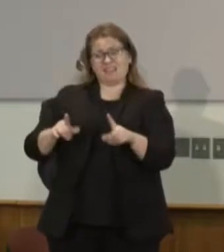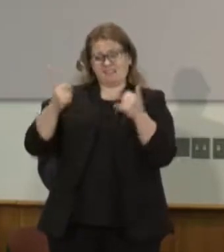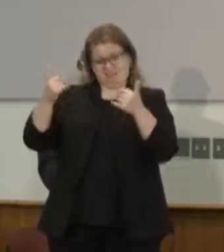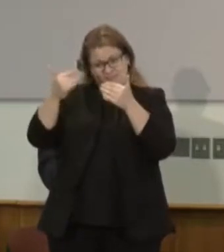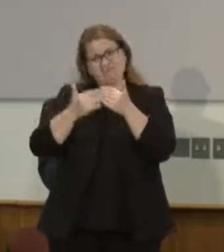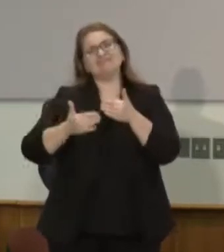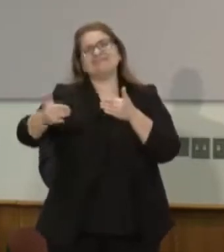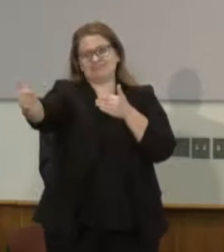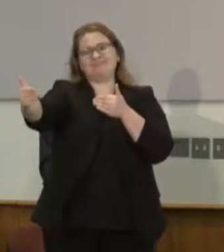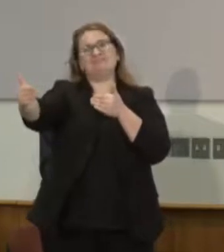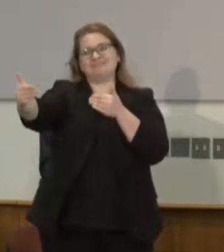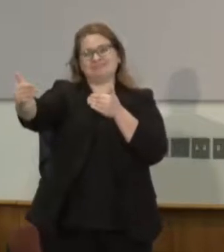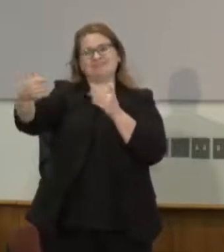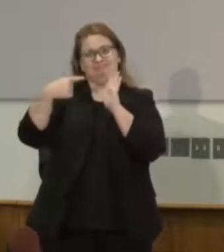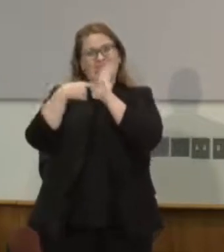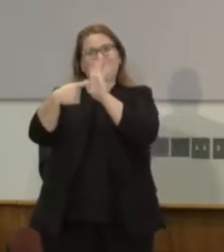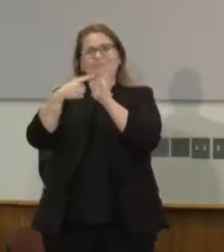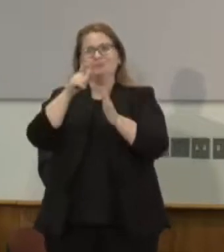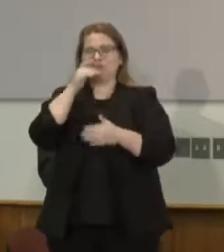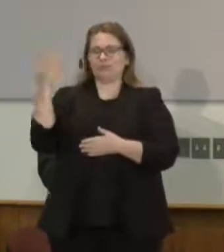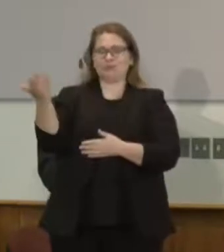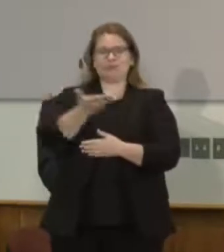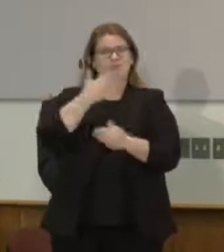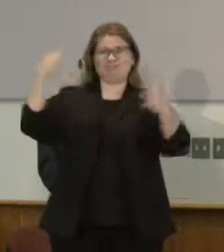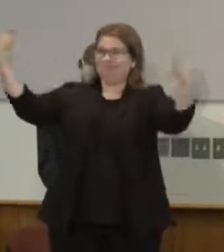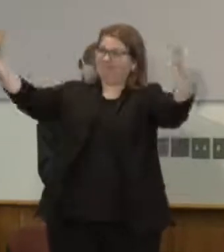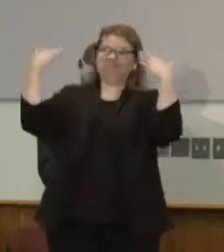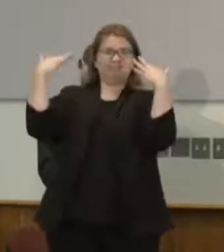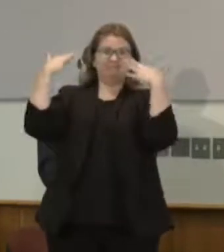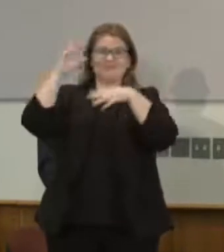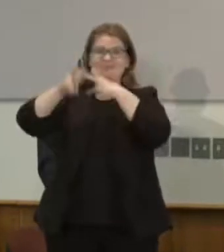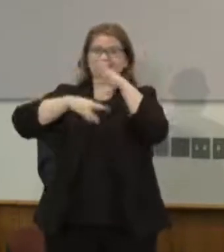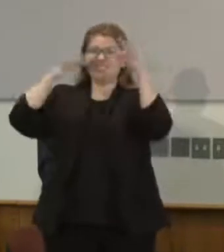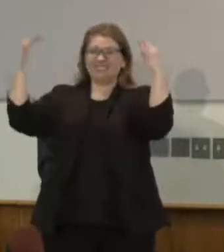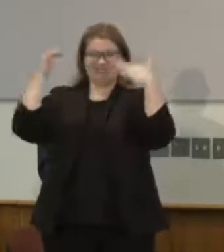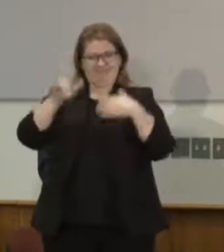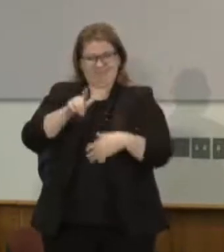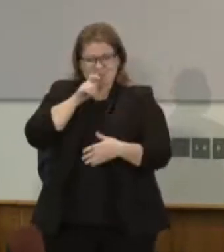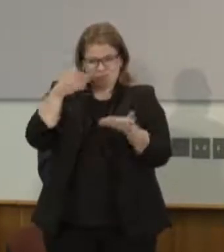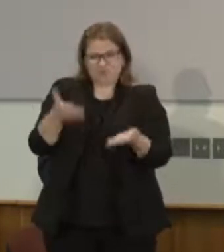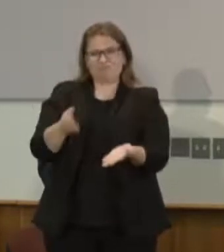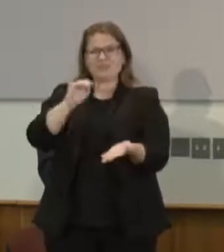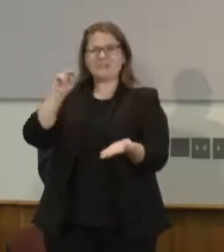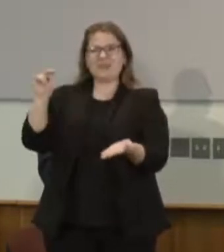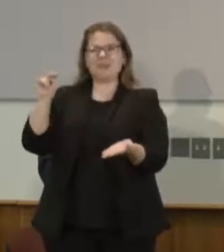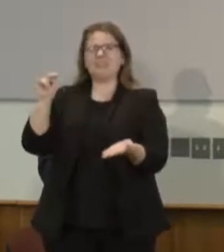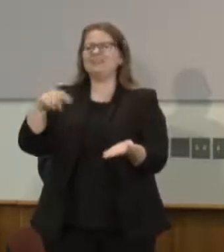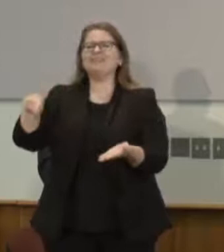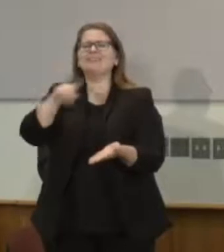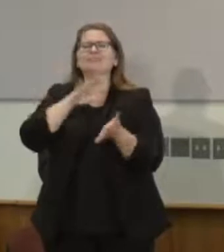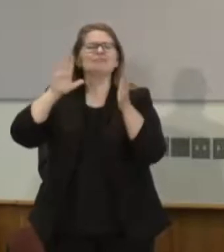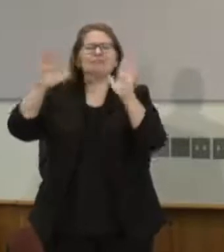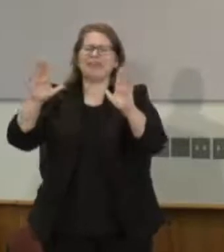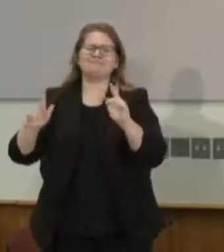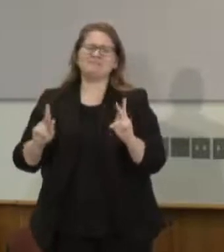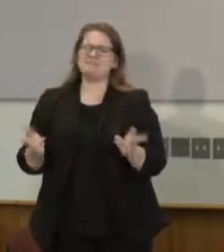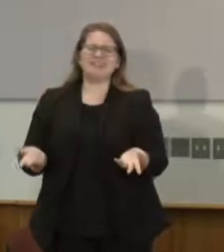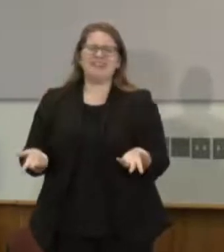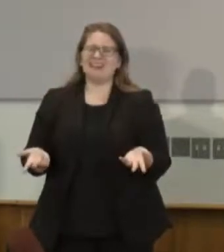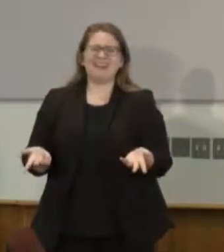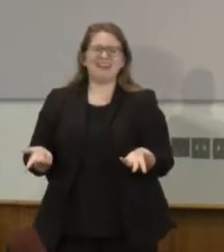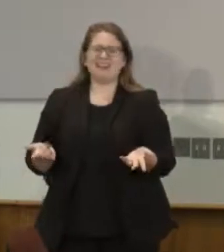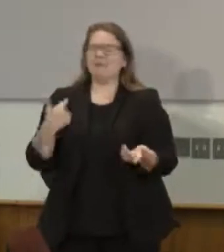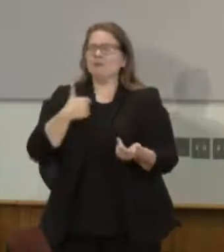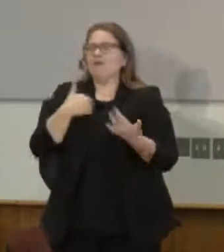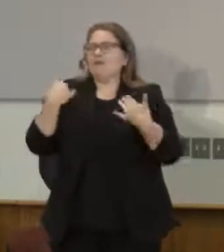in the nation's eyes and in the world's eyes I know the goodness that's here I know the potential that's here but I would just